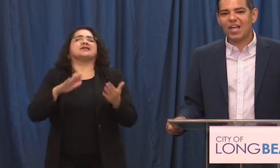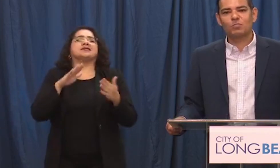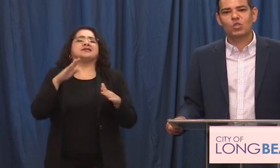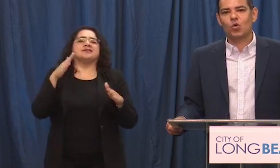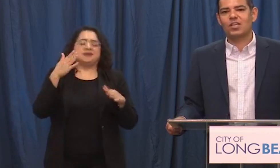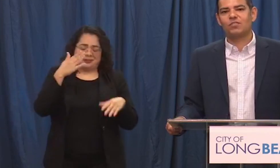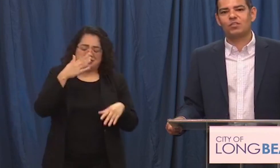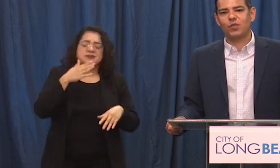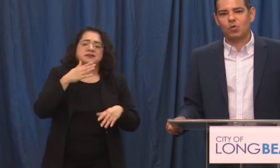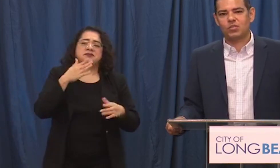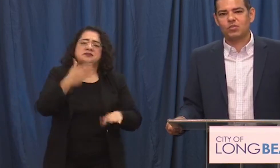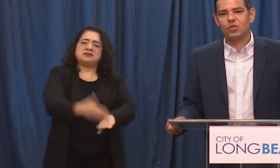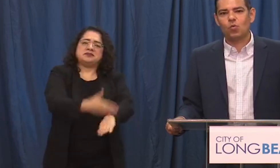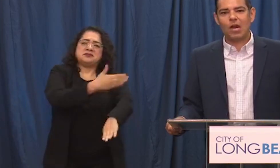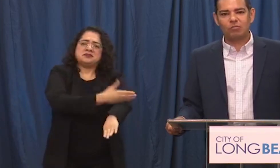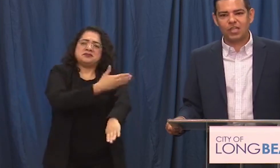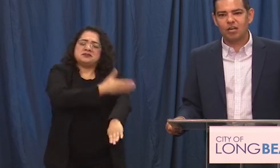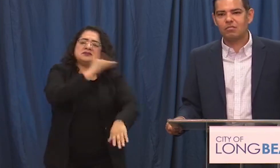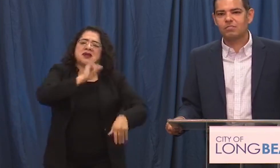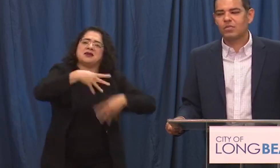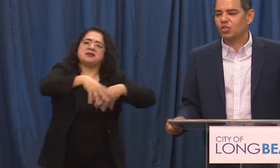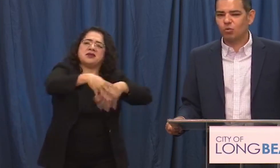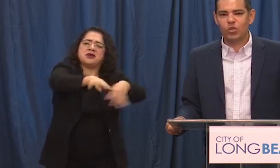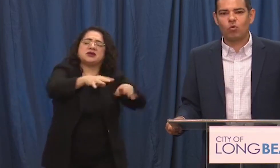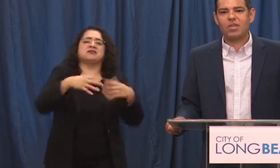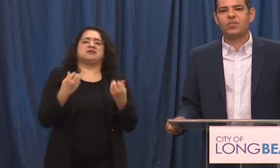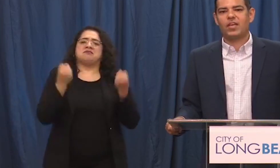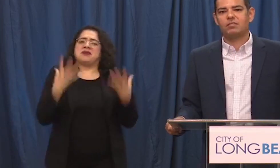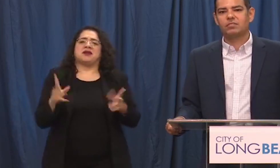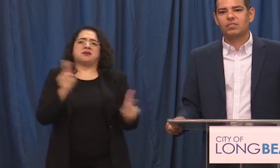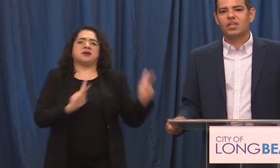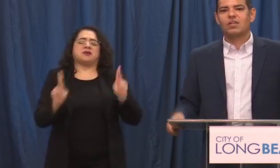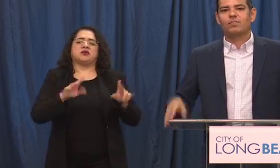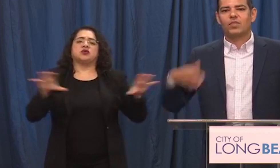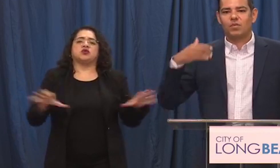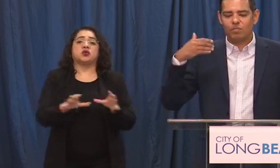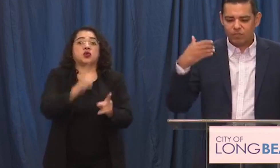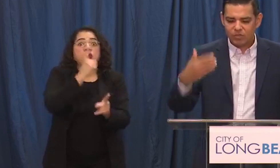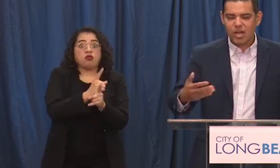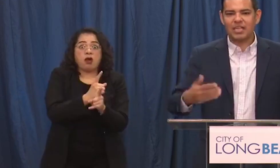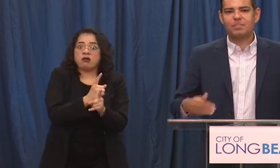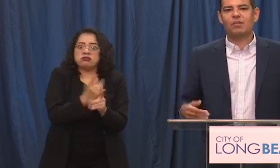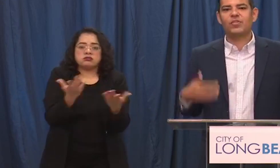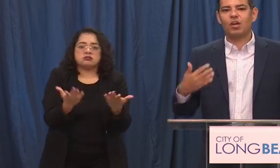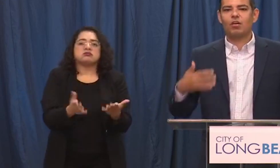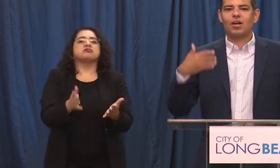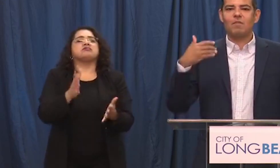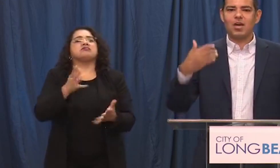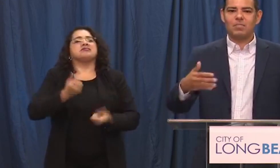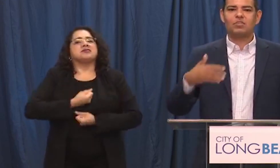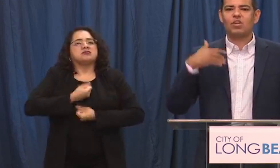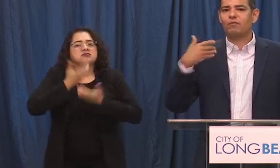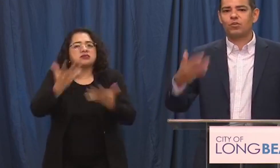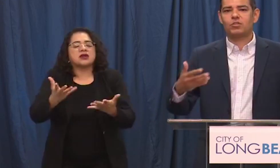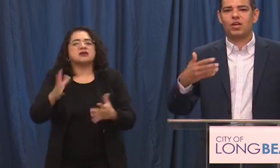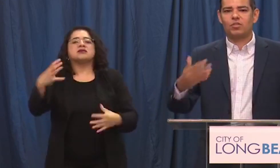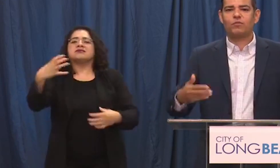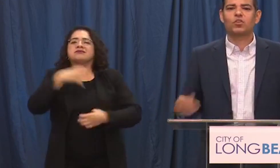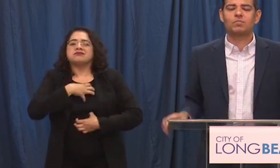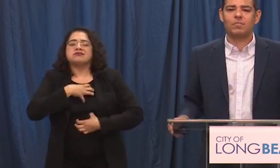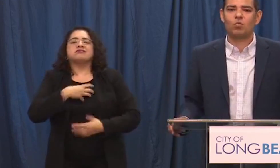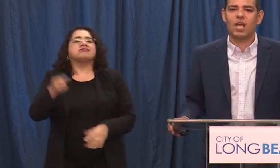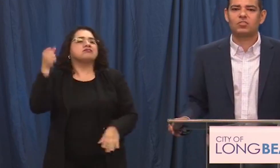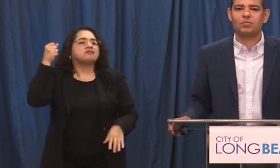A vast majority of these folks were out there doing the right thing talking about their amendments and their first